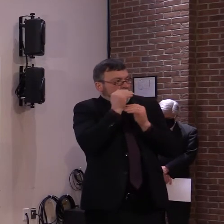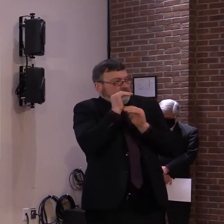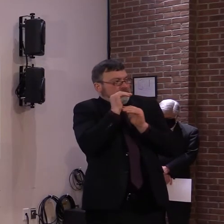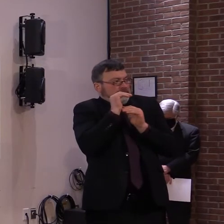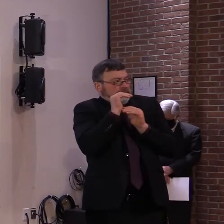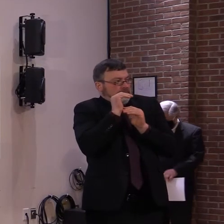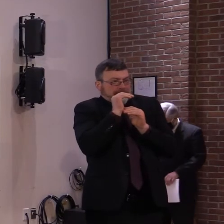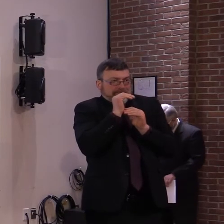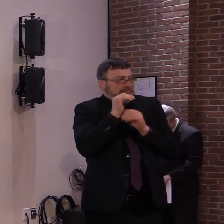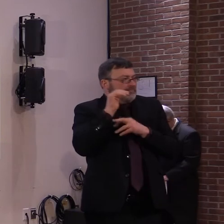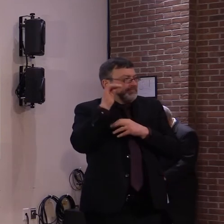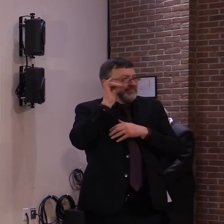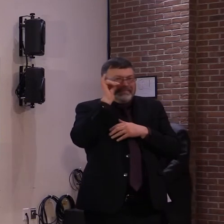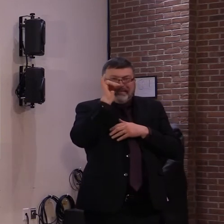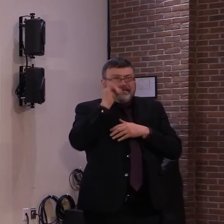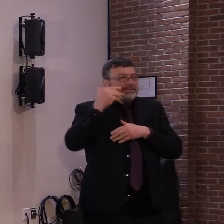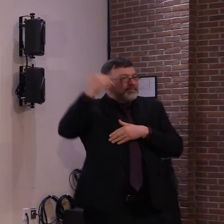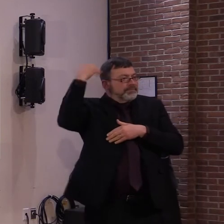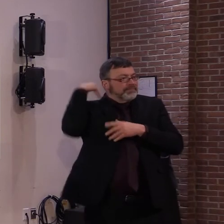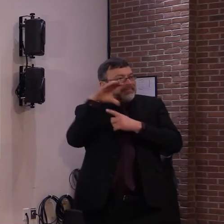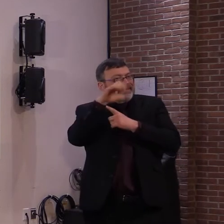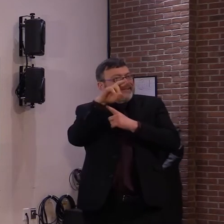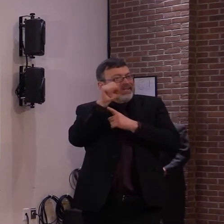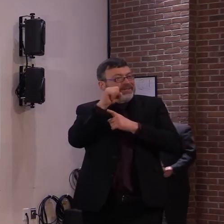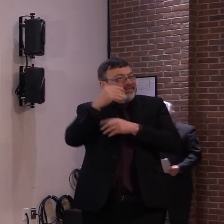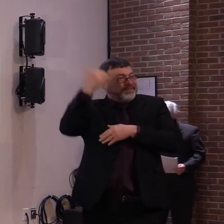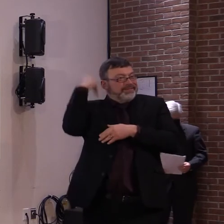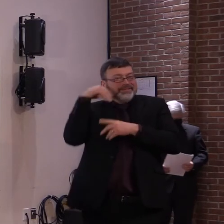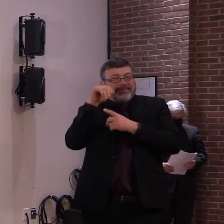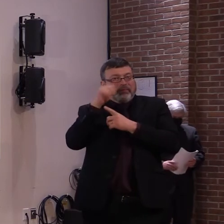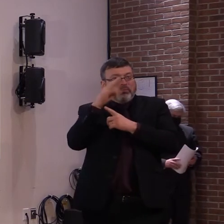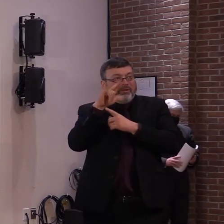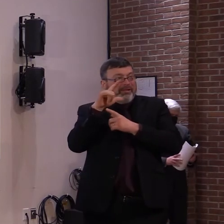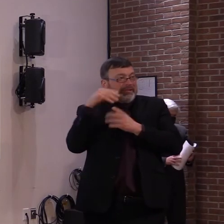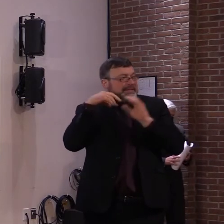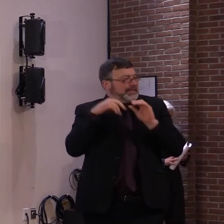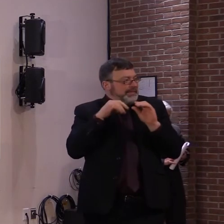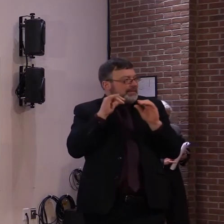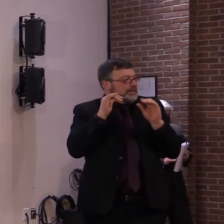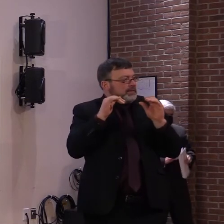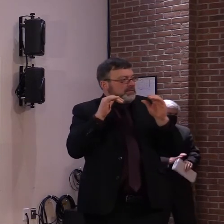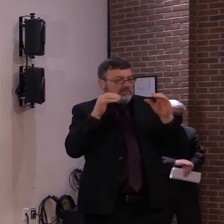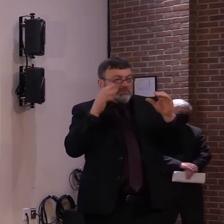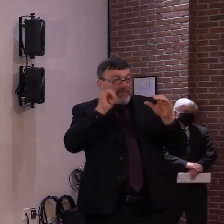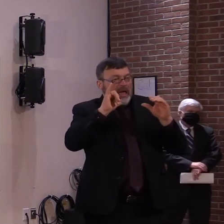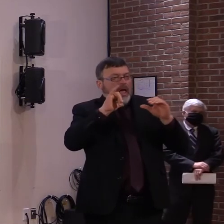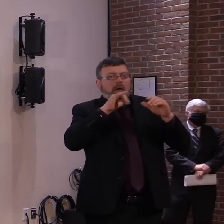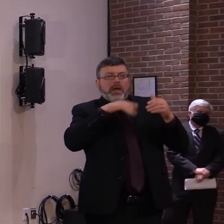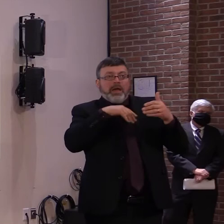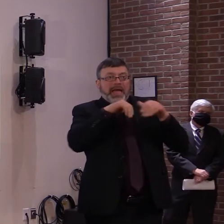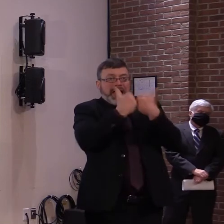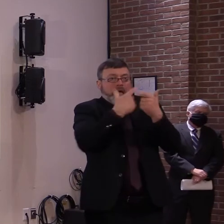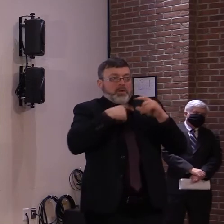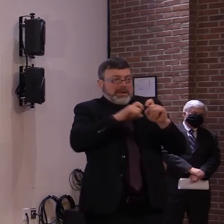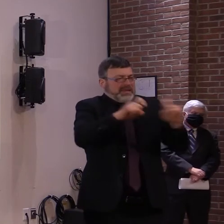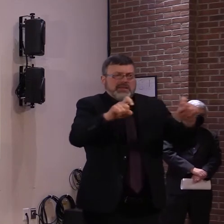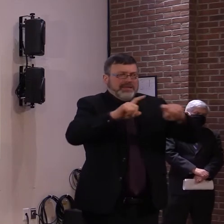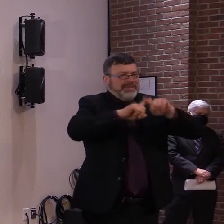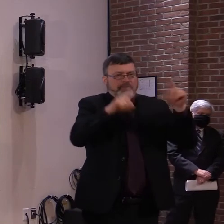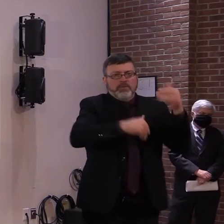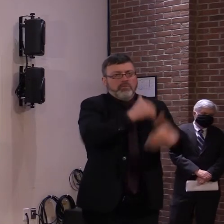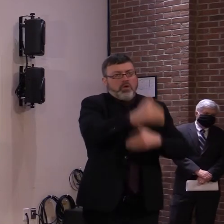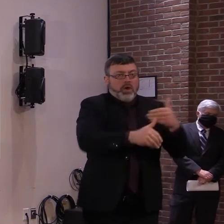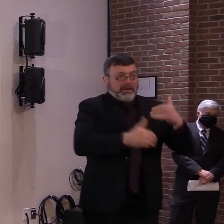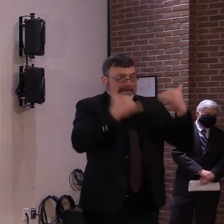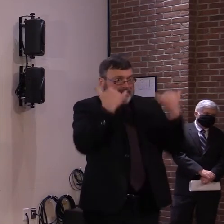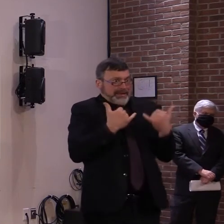federal relief package. So, um, just getting in the end, um, the, the NAIC code 72, which is, which